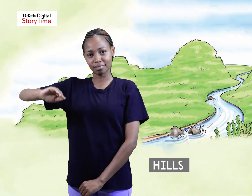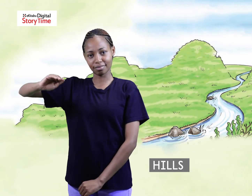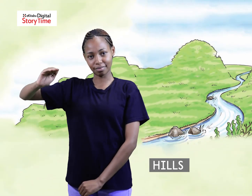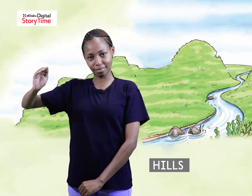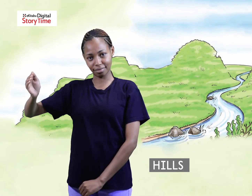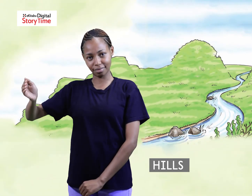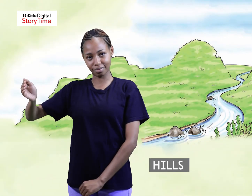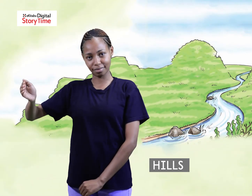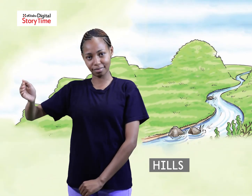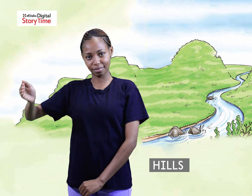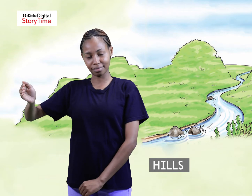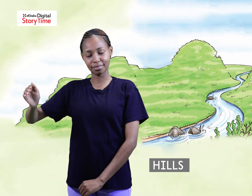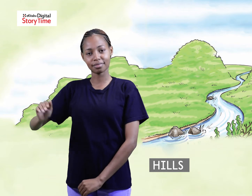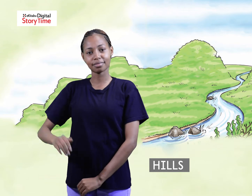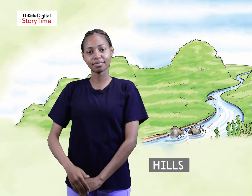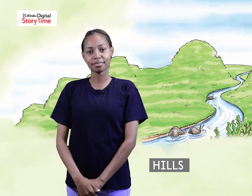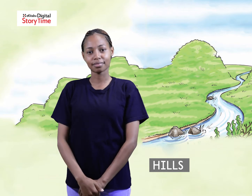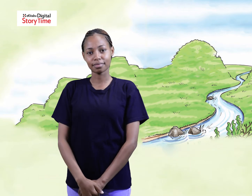Hills.